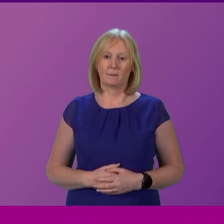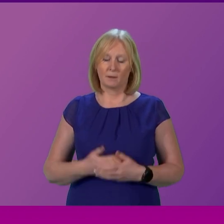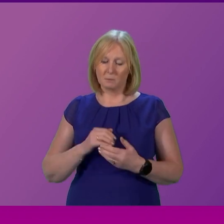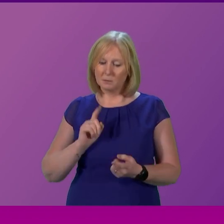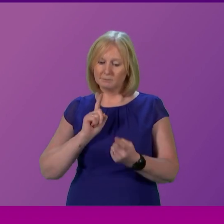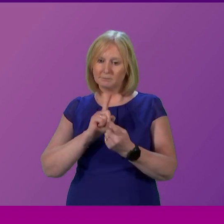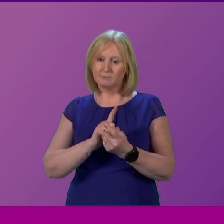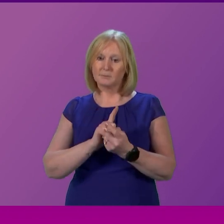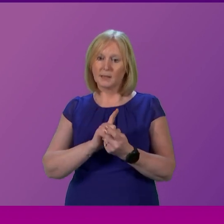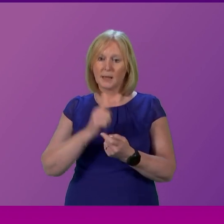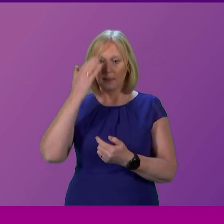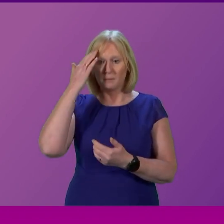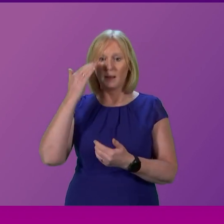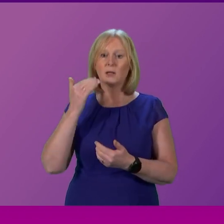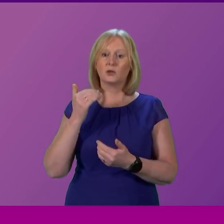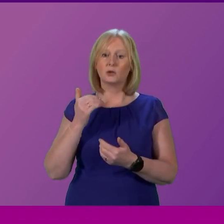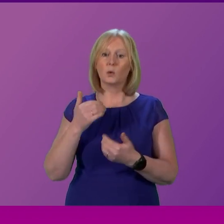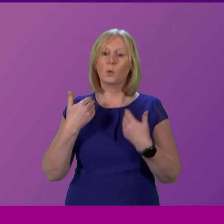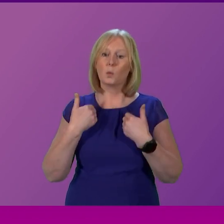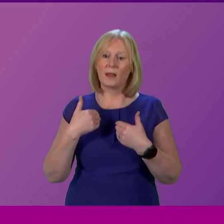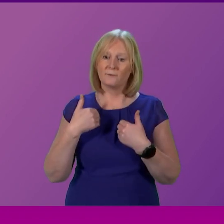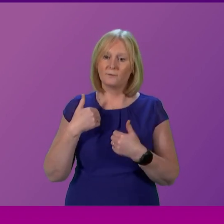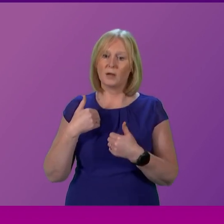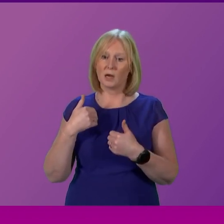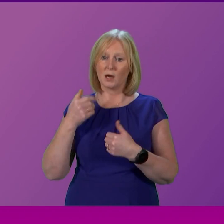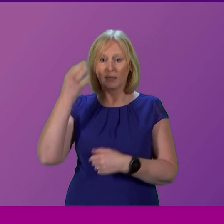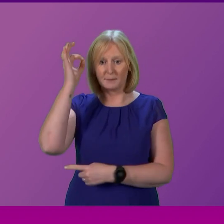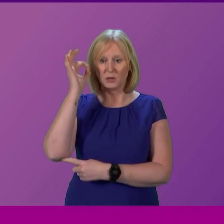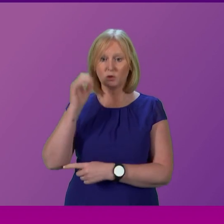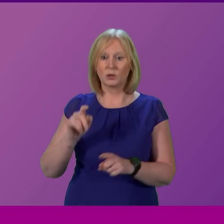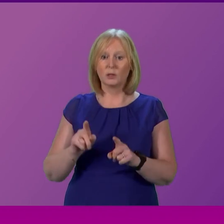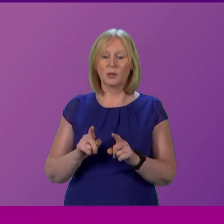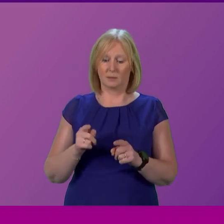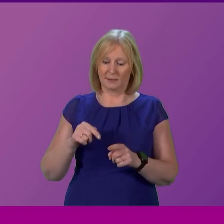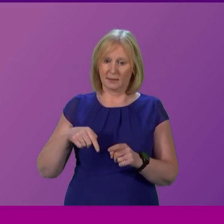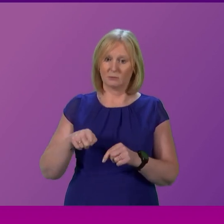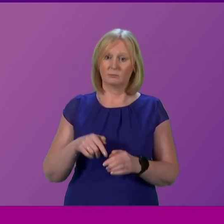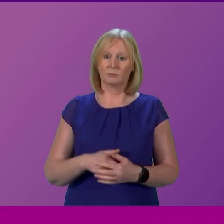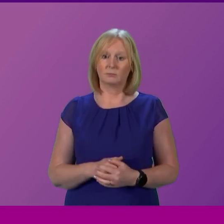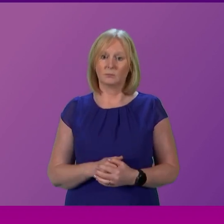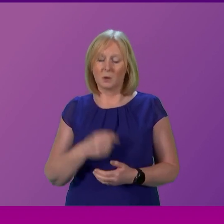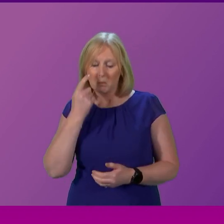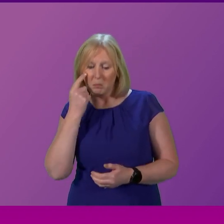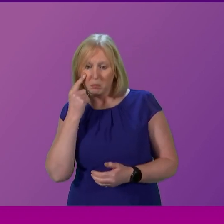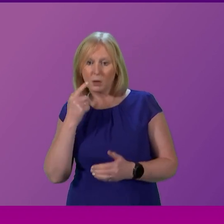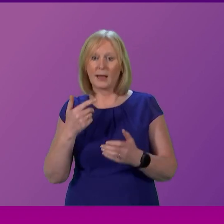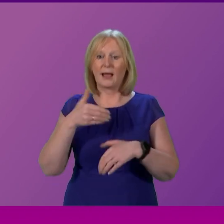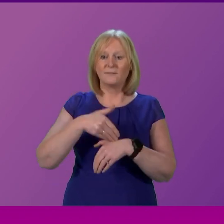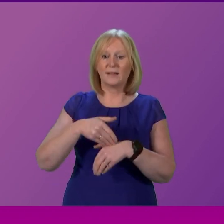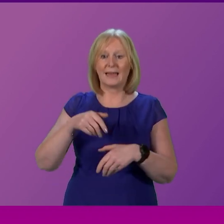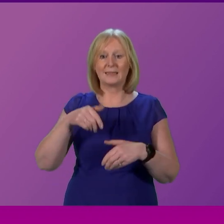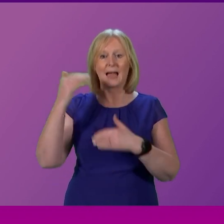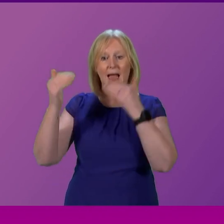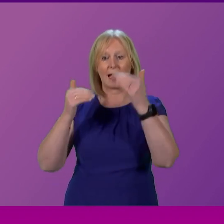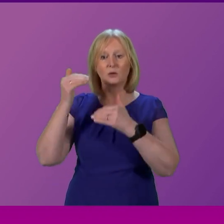Mental Welfare Commission and the ECHR this winter in regards to matters that are affecting adults with